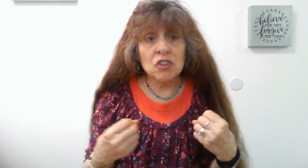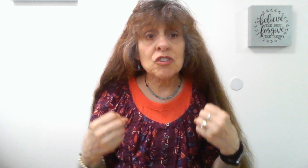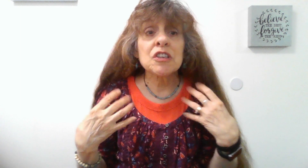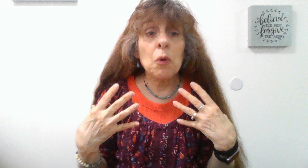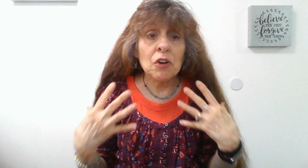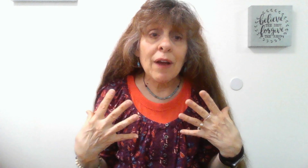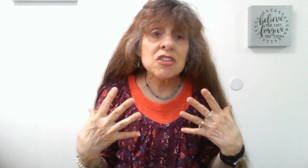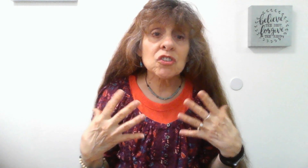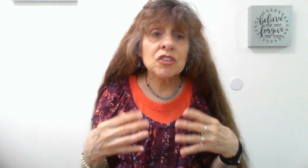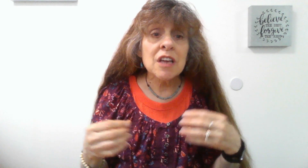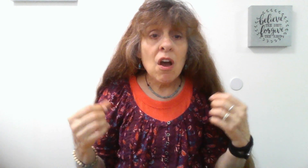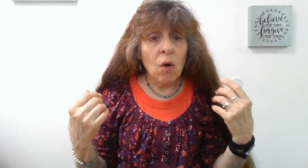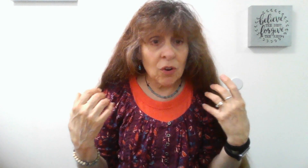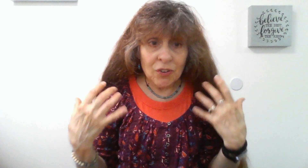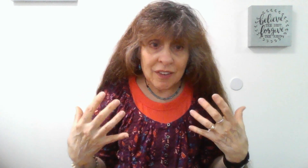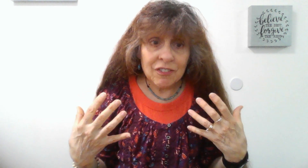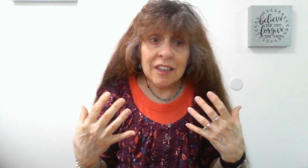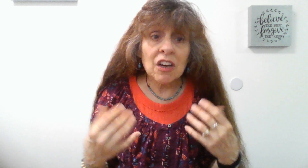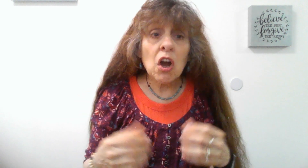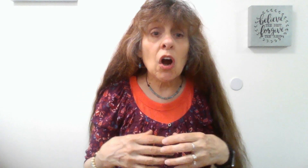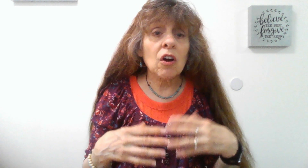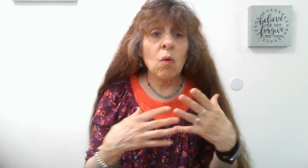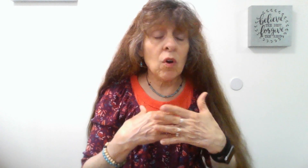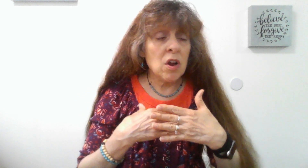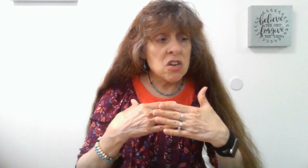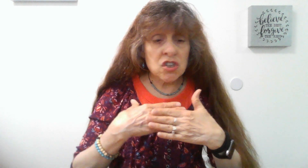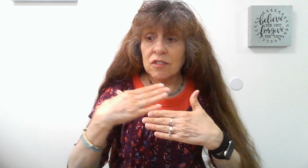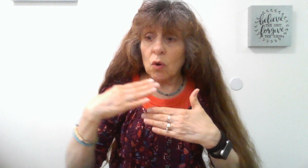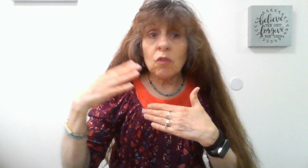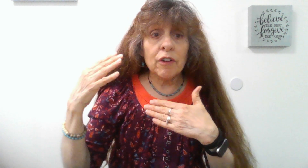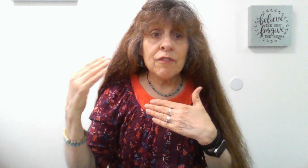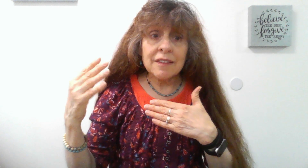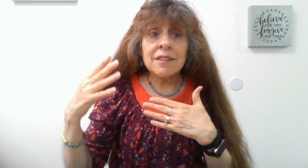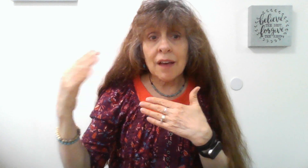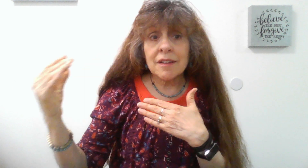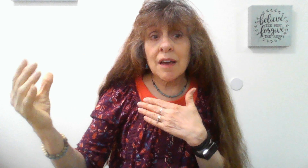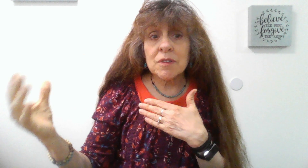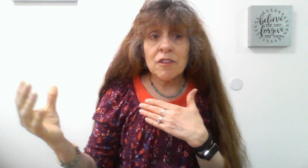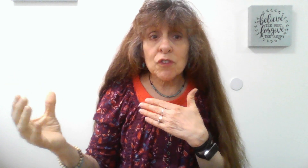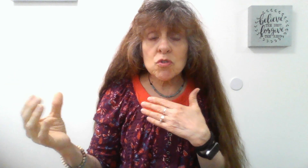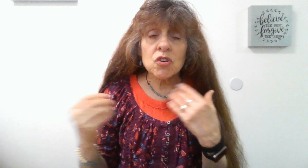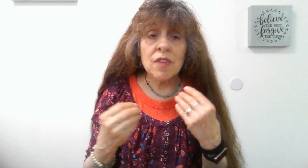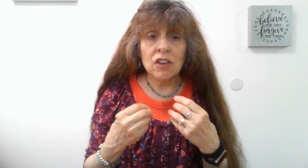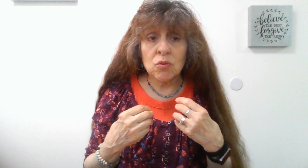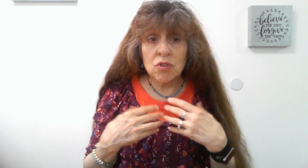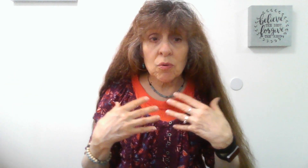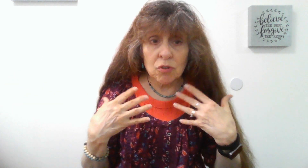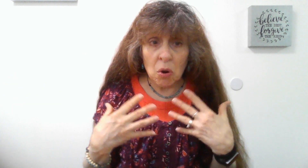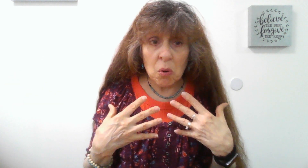children or your grandchildren, or your safety in a car, or just over events. A lot of times in the future that you don't know